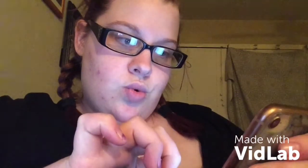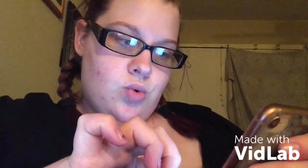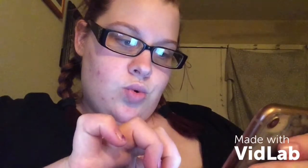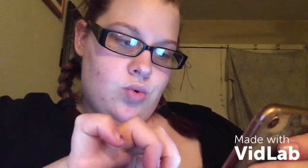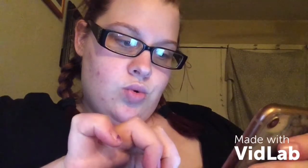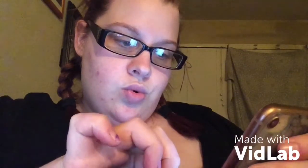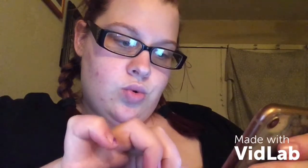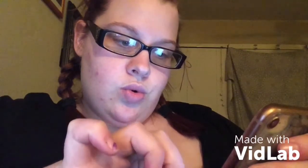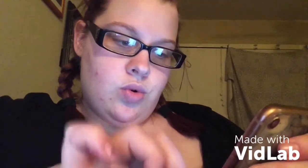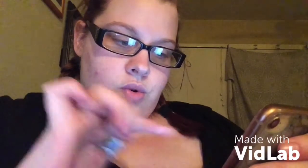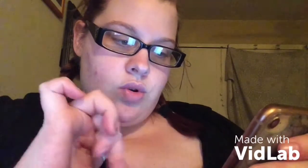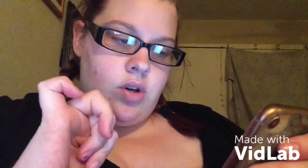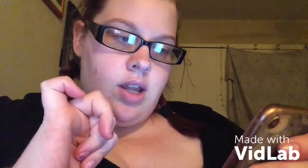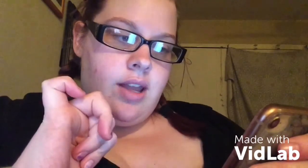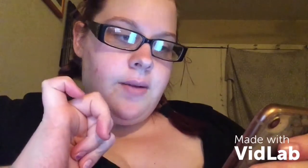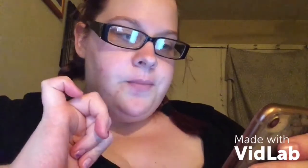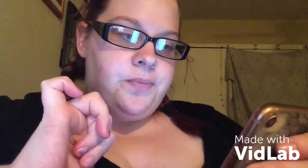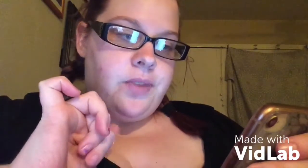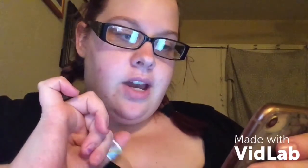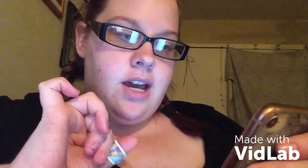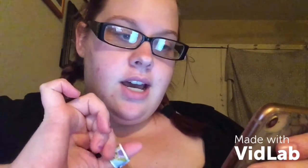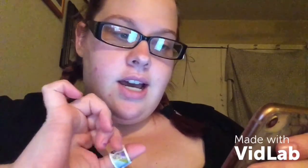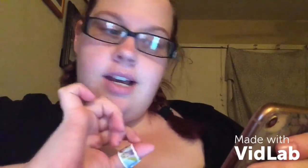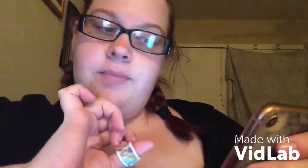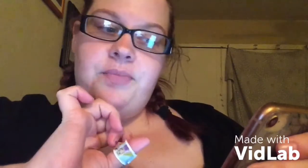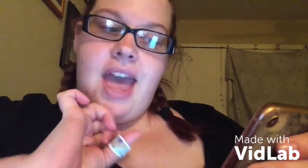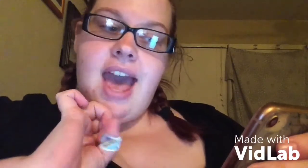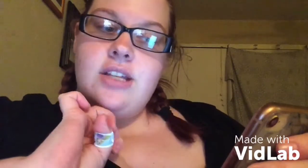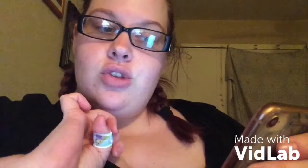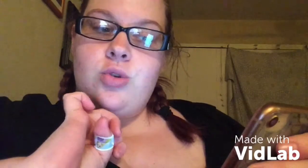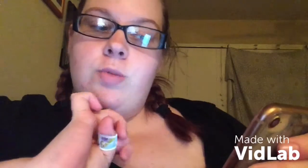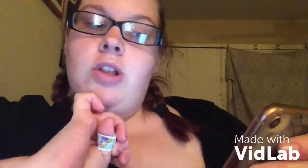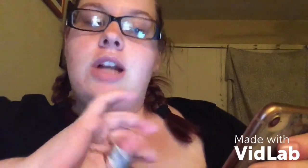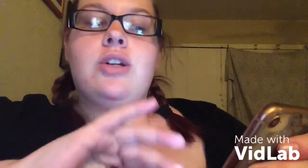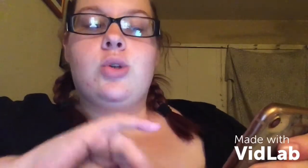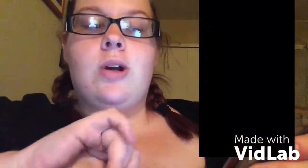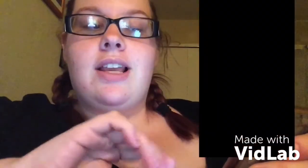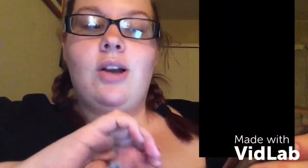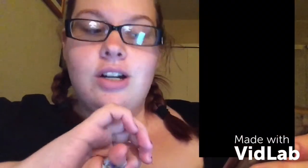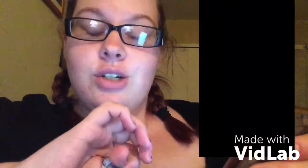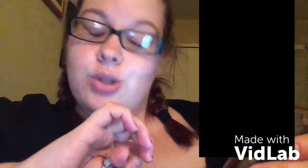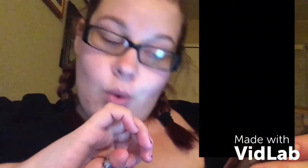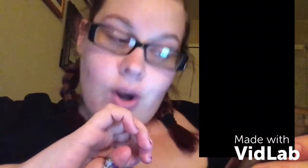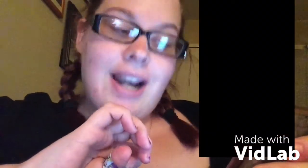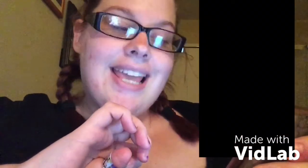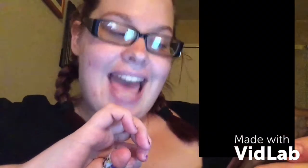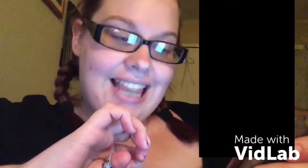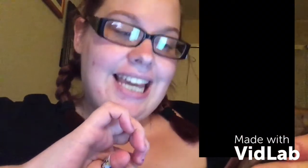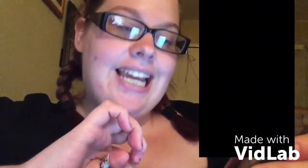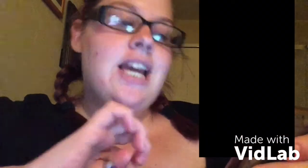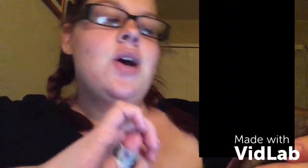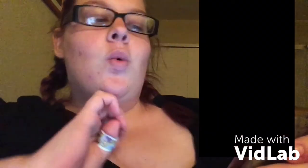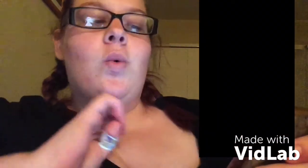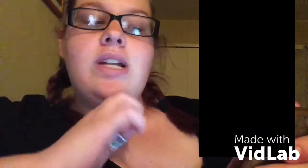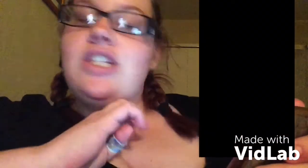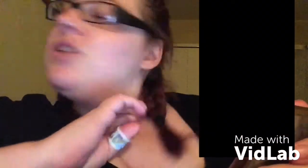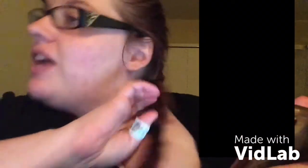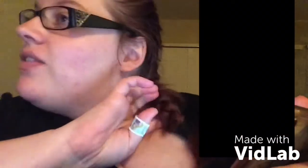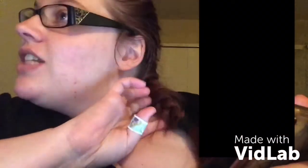uh, at Struble underscore, underscore Kelly, what's your favorite